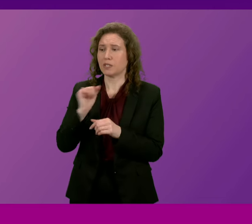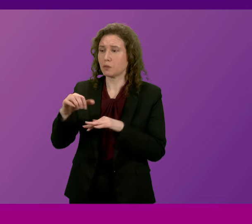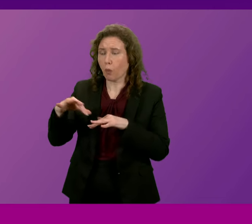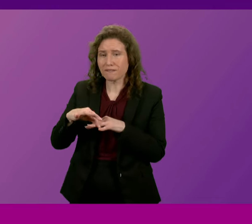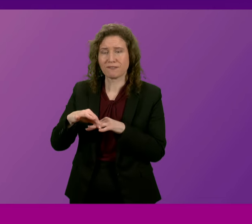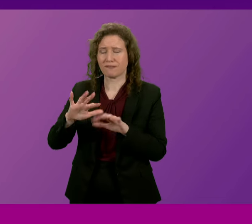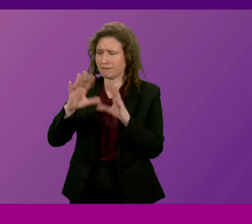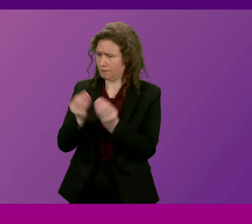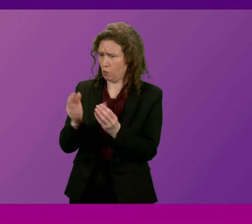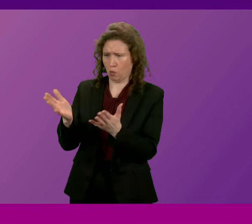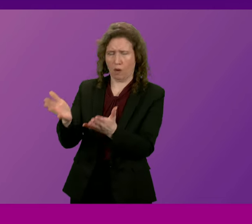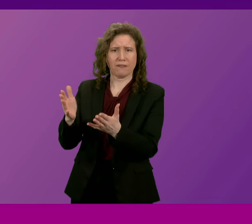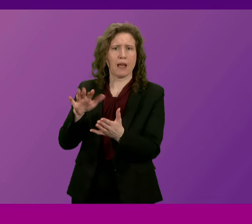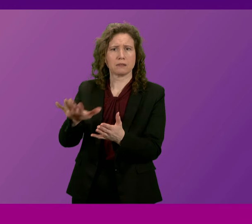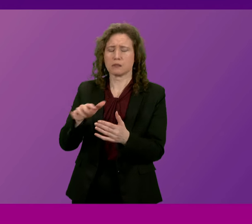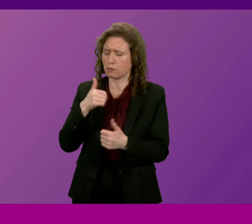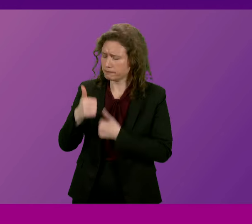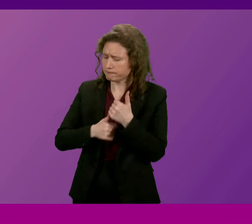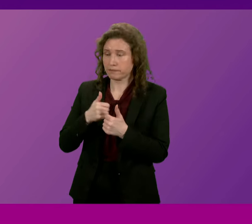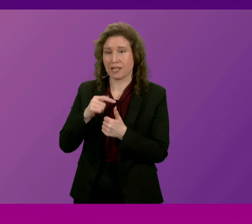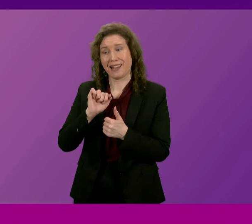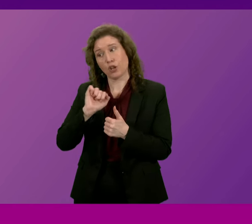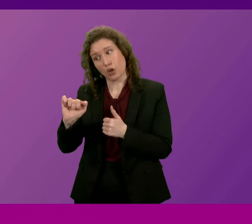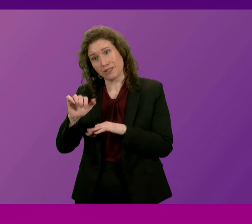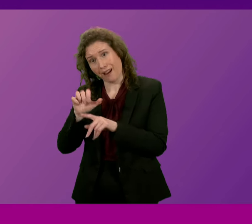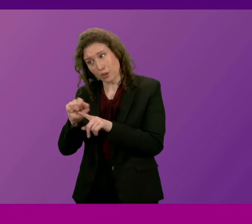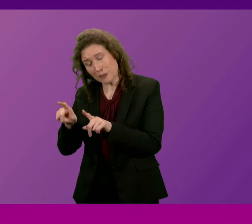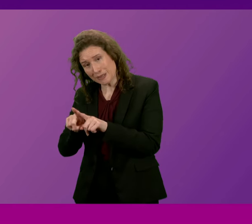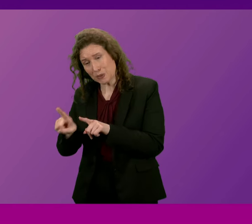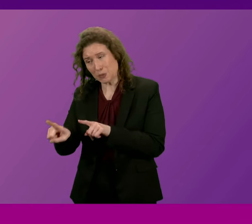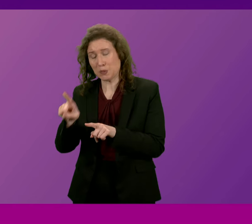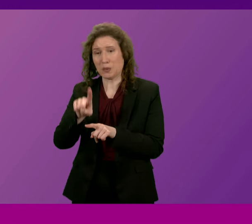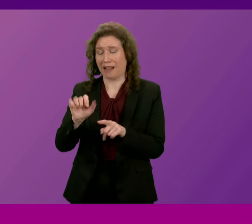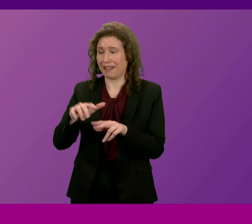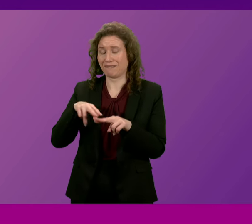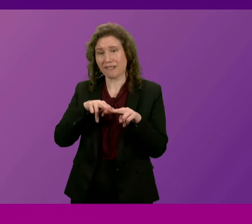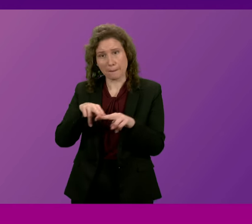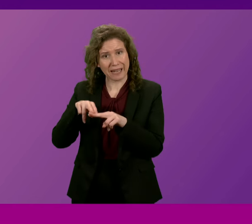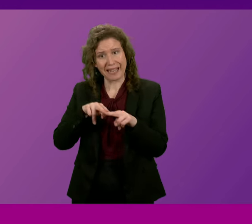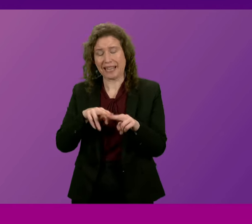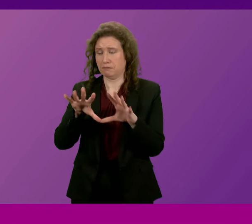wife well in her diagnosis and I wish their family